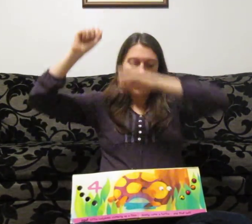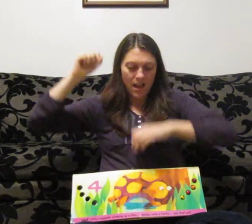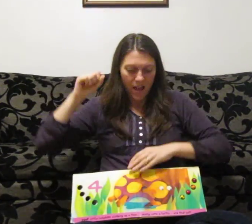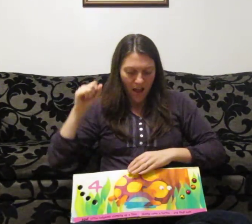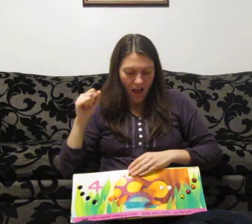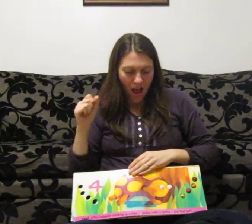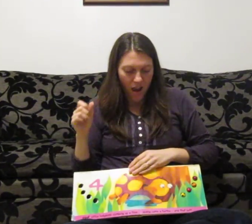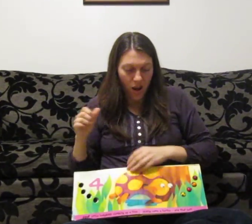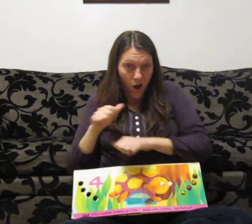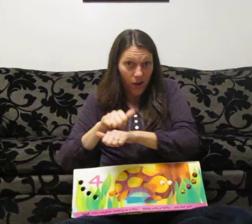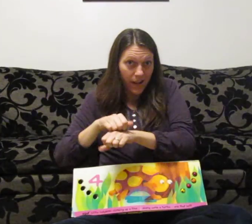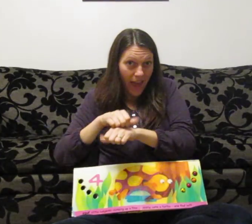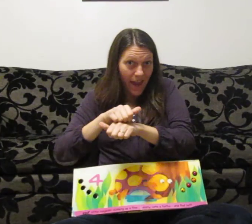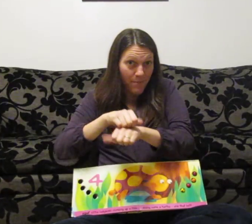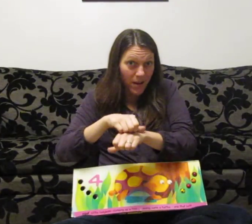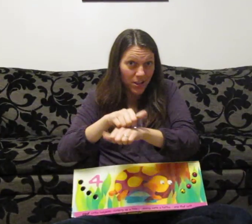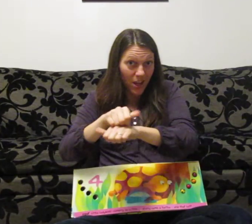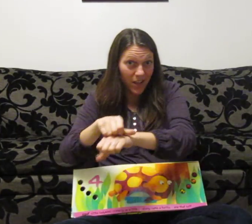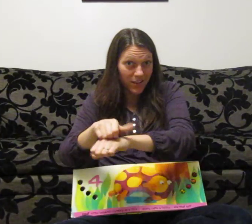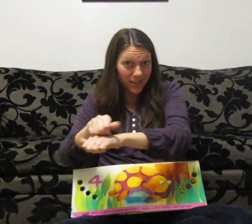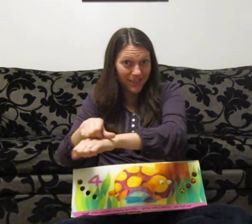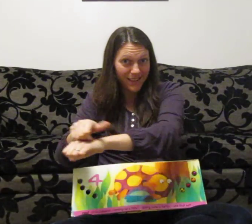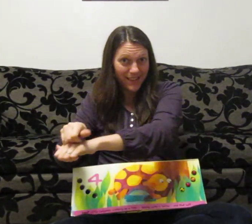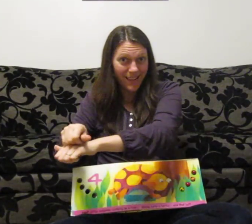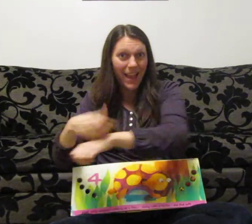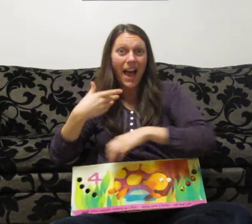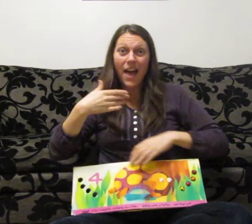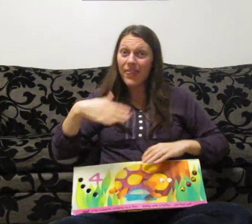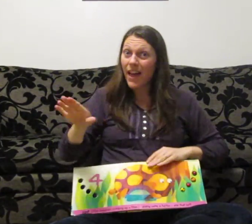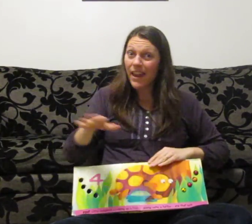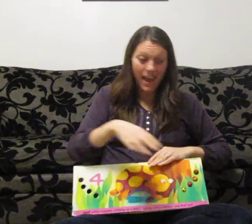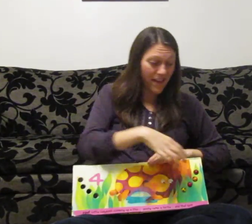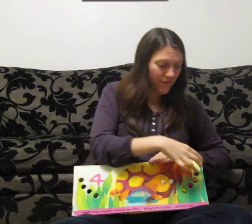Along came a turtle and that left